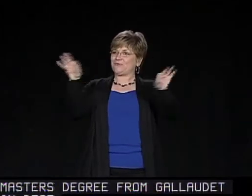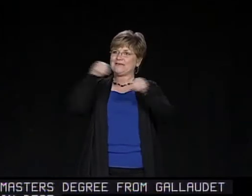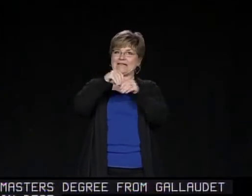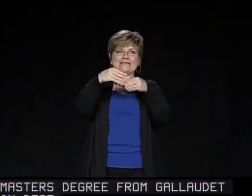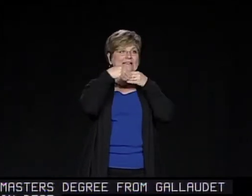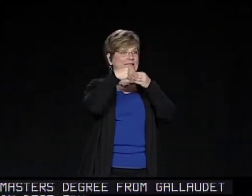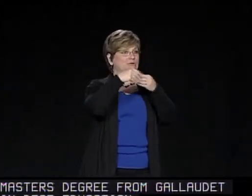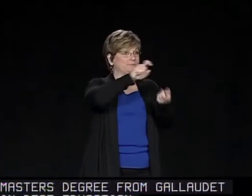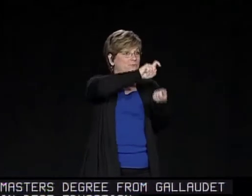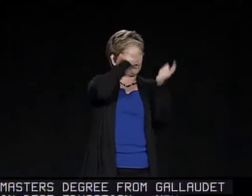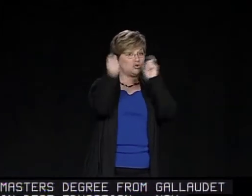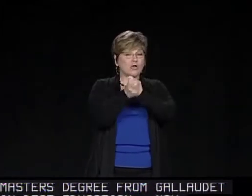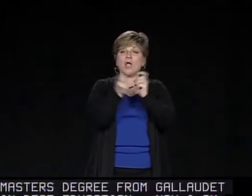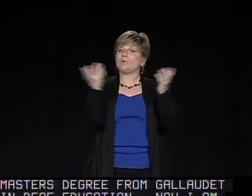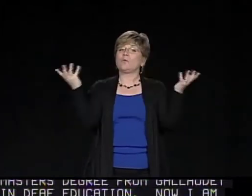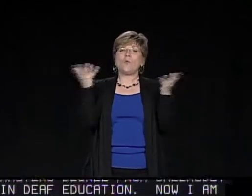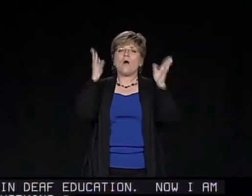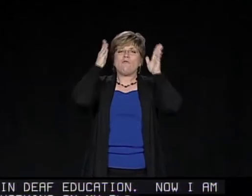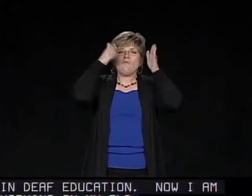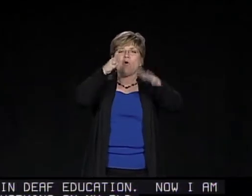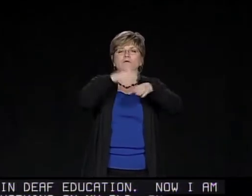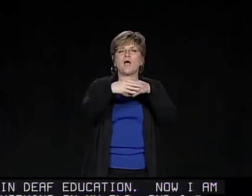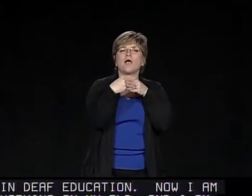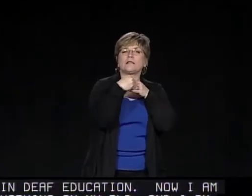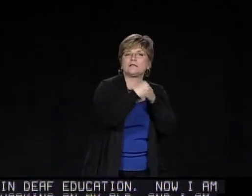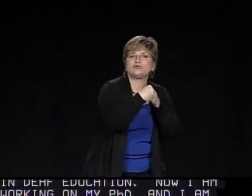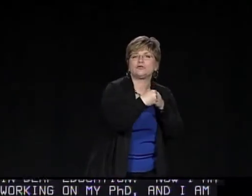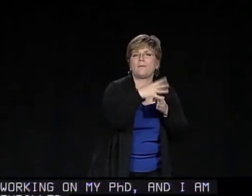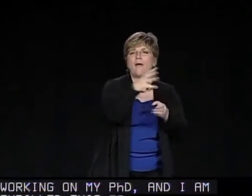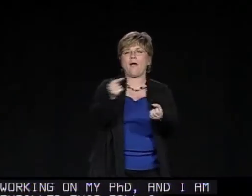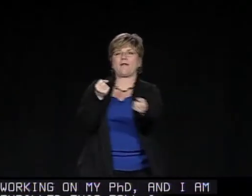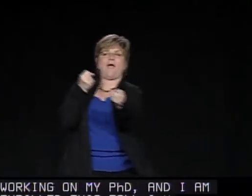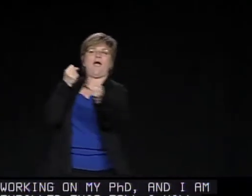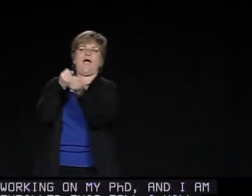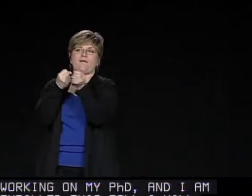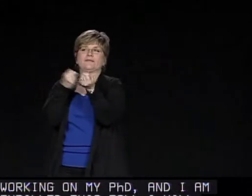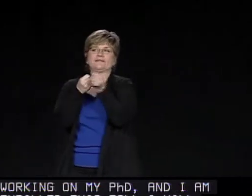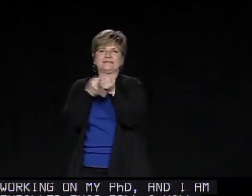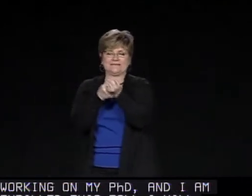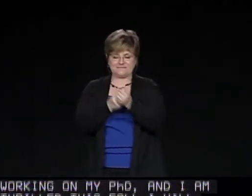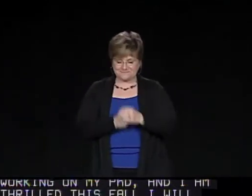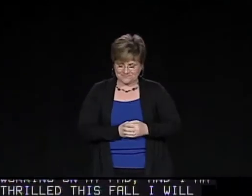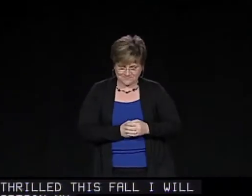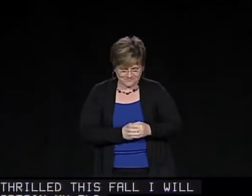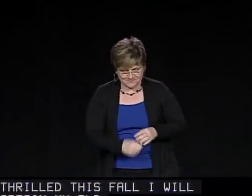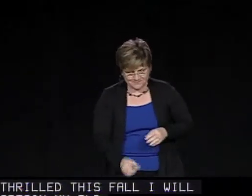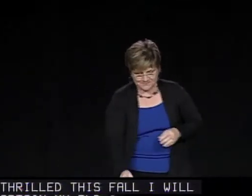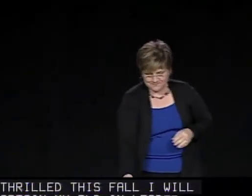Ph.D. in leadership change, focusing on leadership and advocacy.